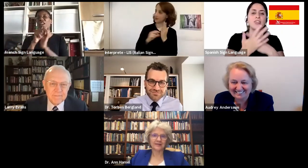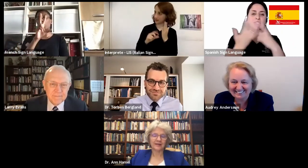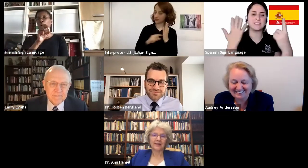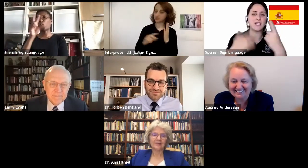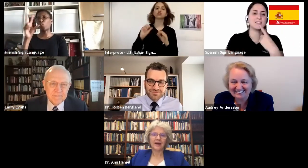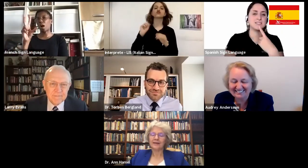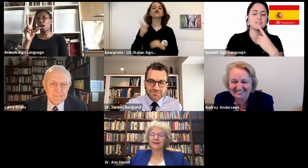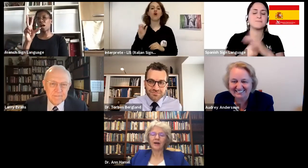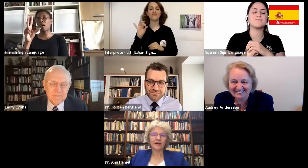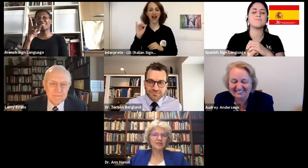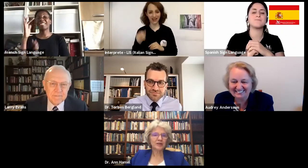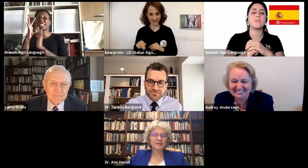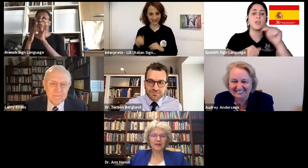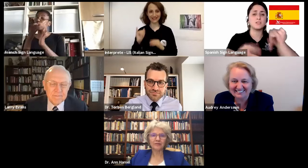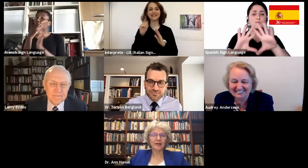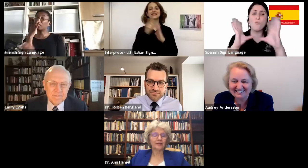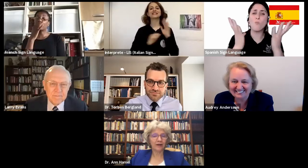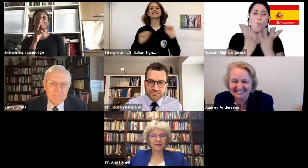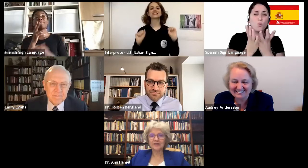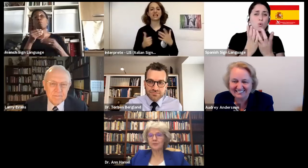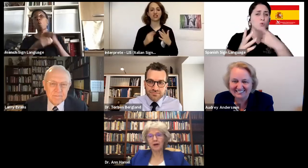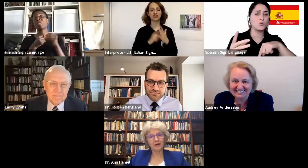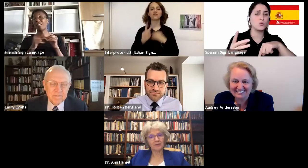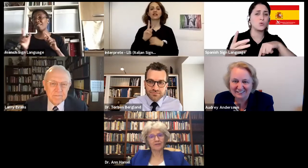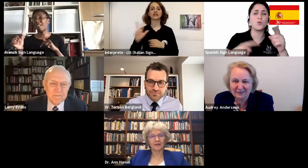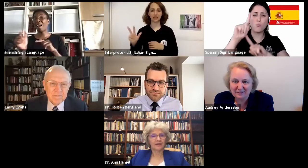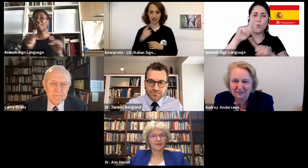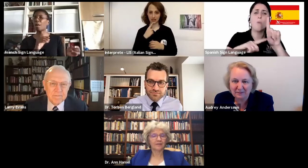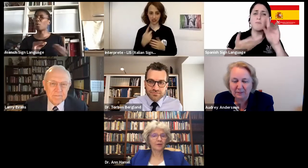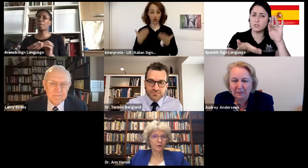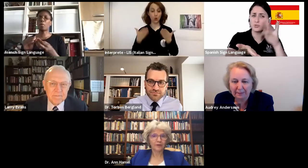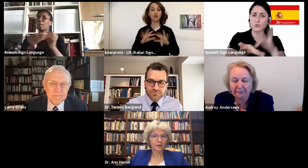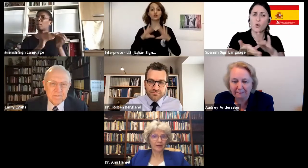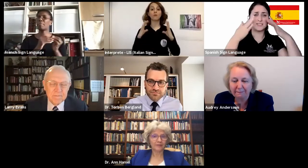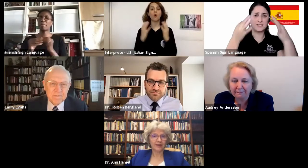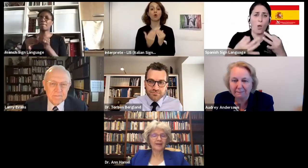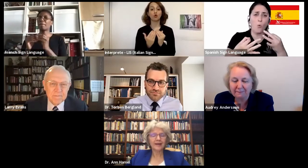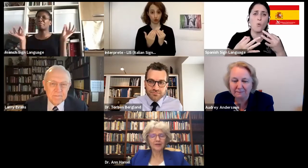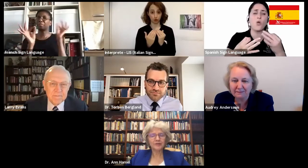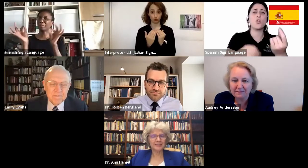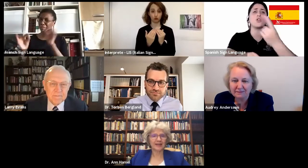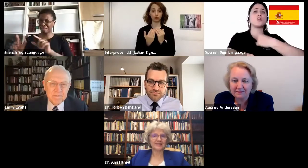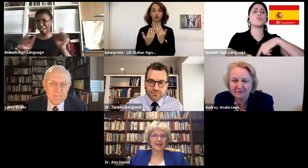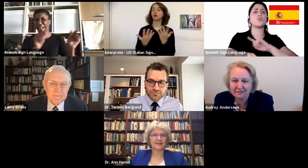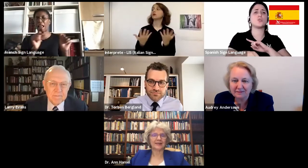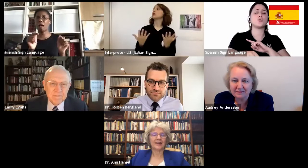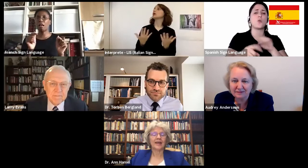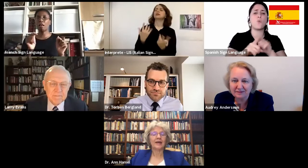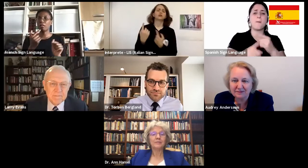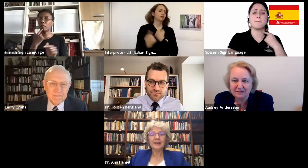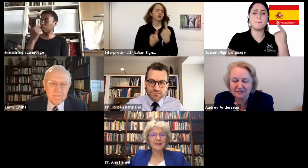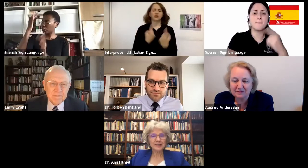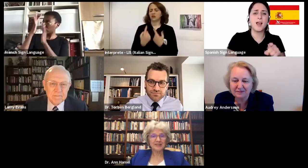that hardship, suffering, loss is a part of the world that we live in. He understands that.